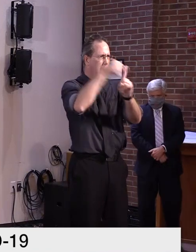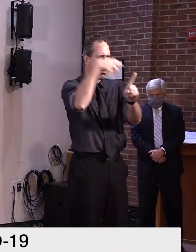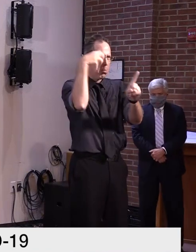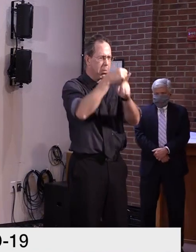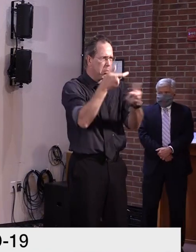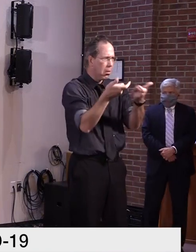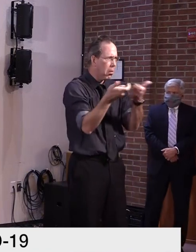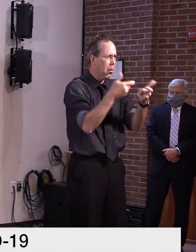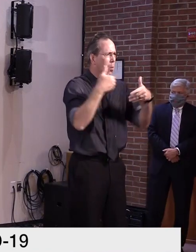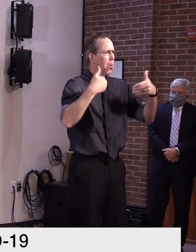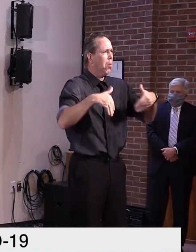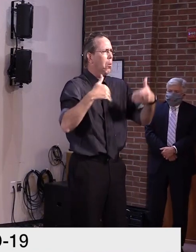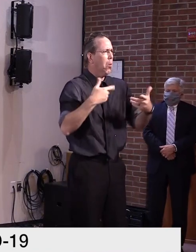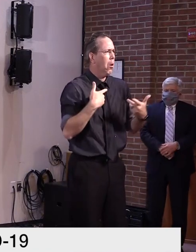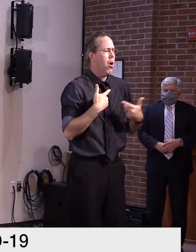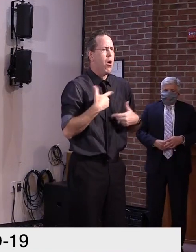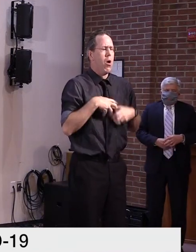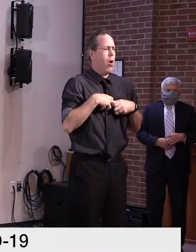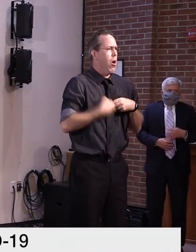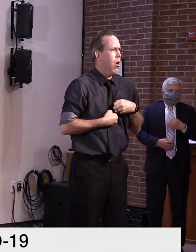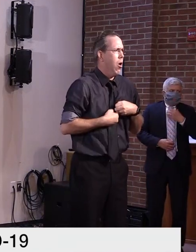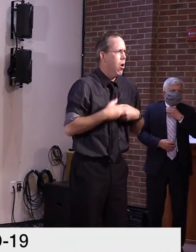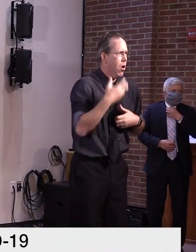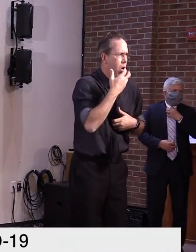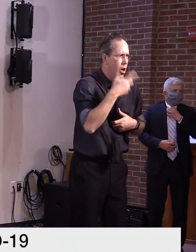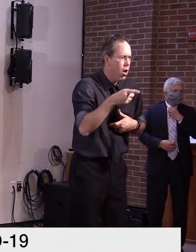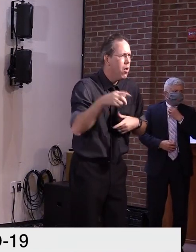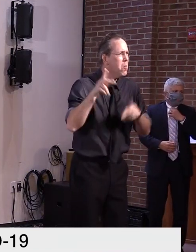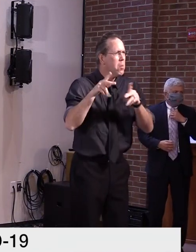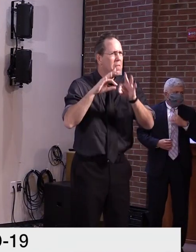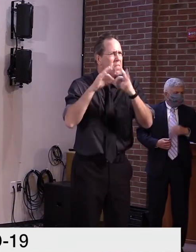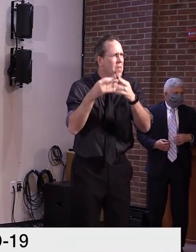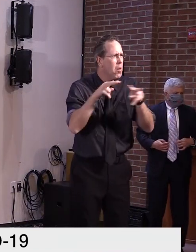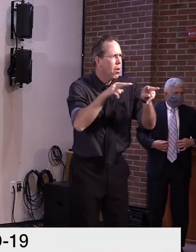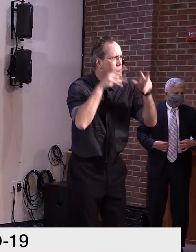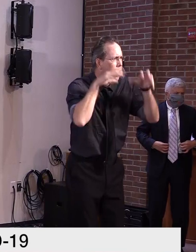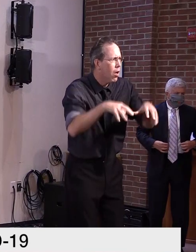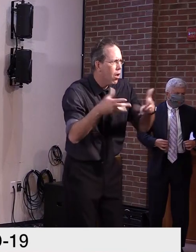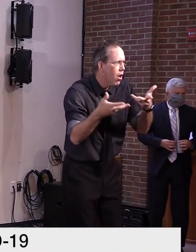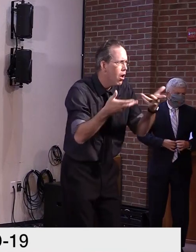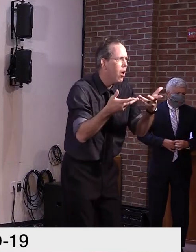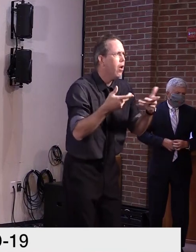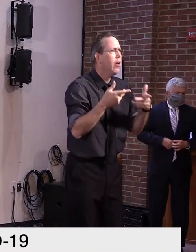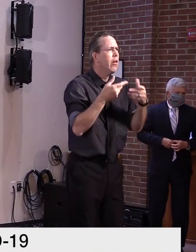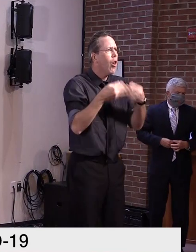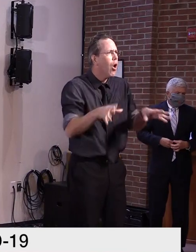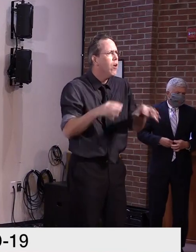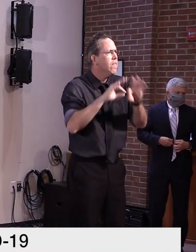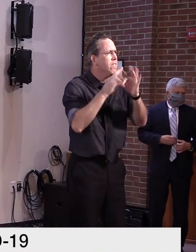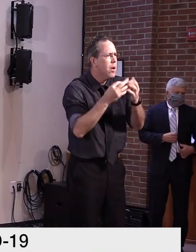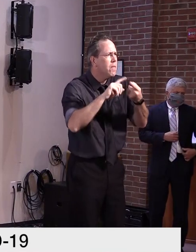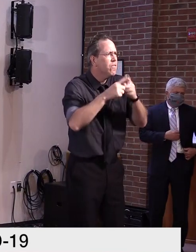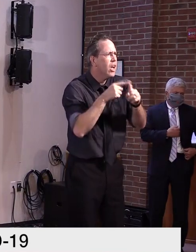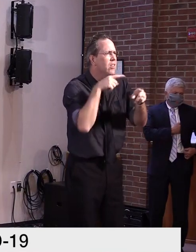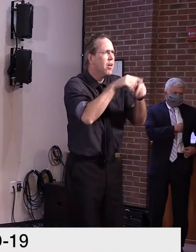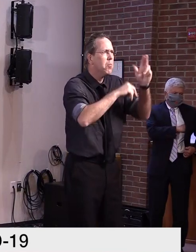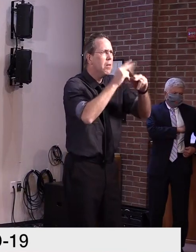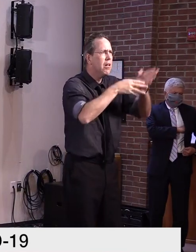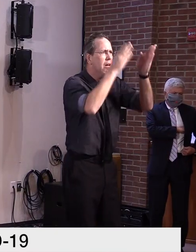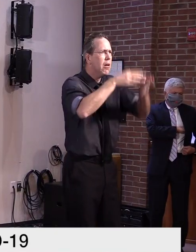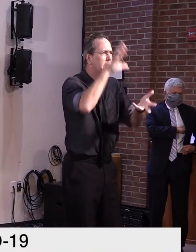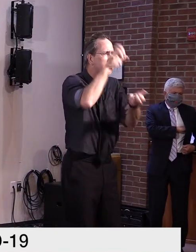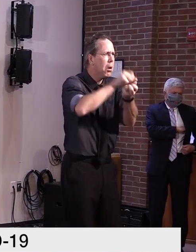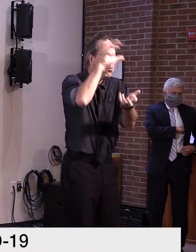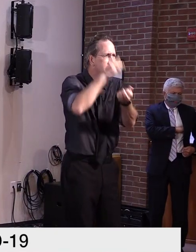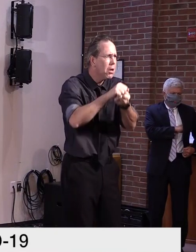felt for those we lost, those who were missing, and those they left behind. We remember